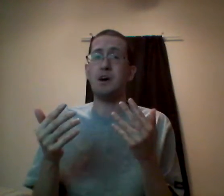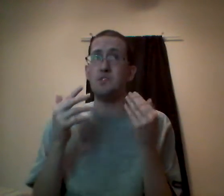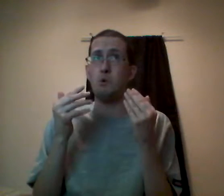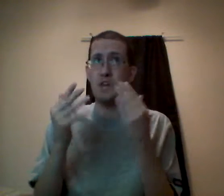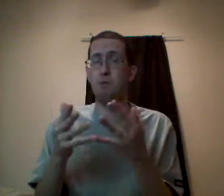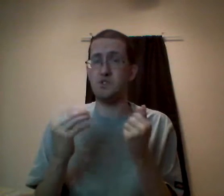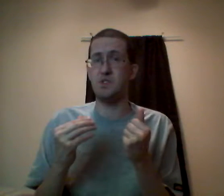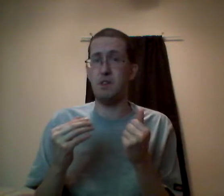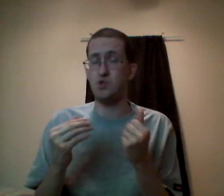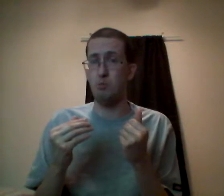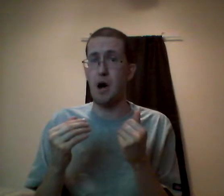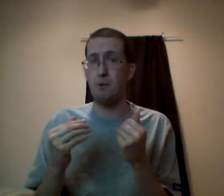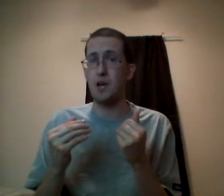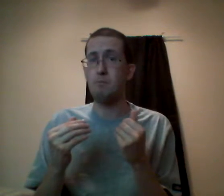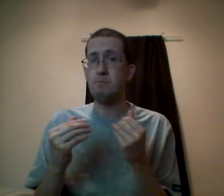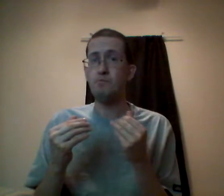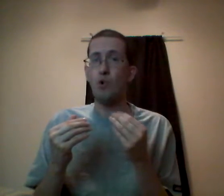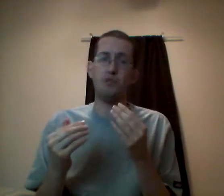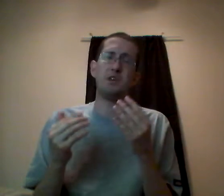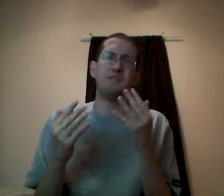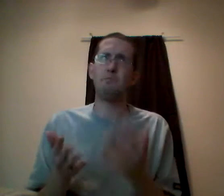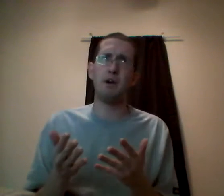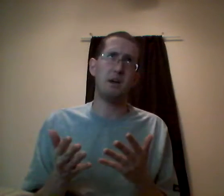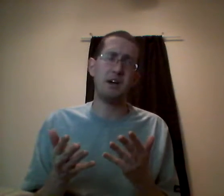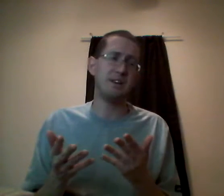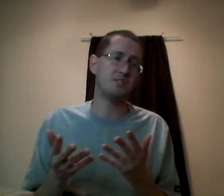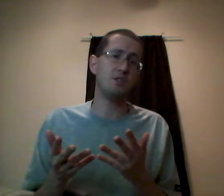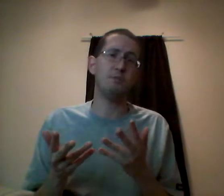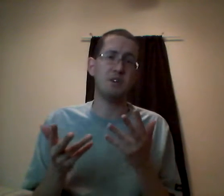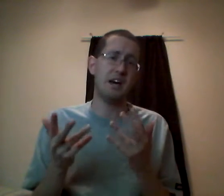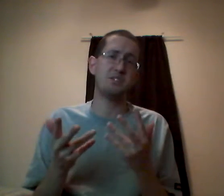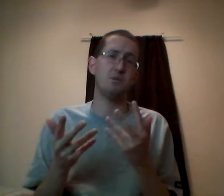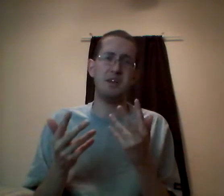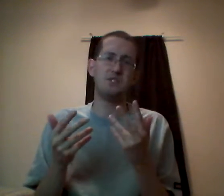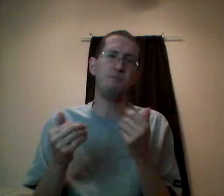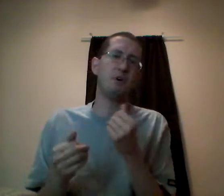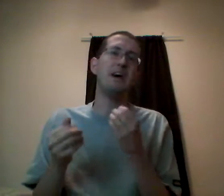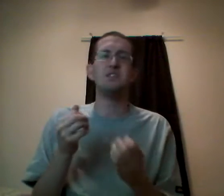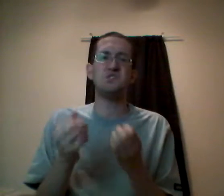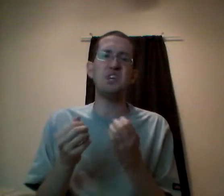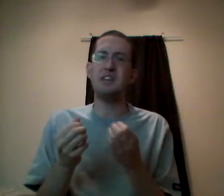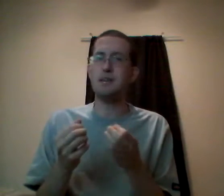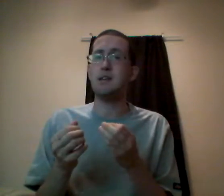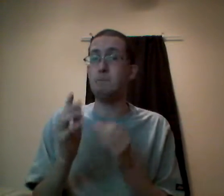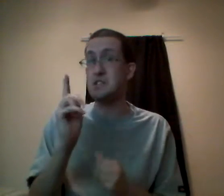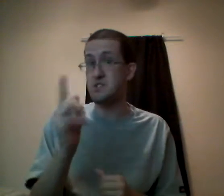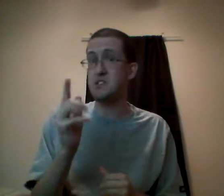it was that person's intellectual property. Or then again, they probably can't monetize it either because Hasbro tends to be very C and D. That means cease